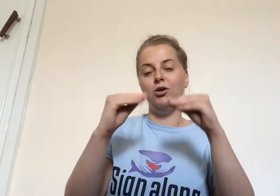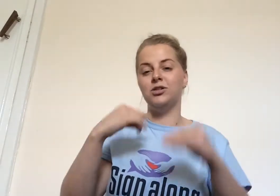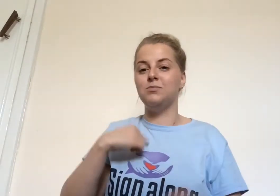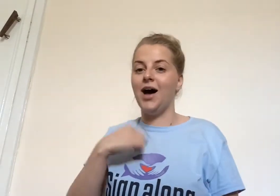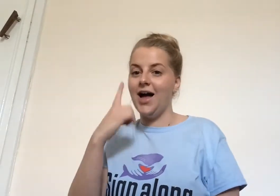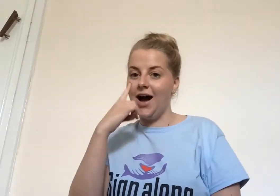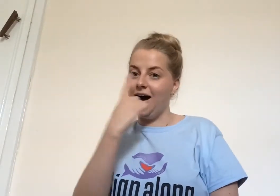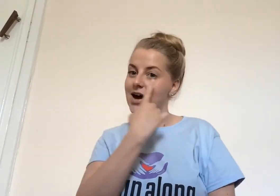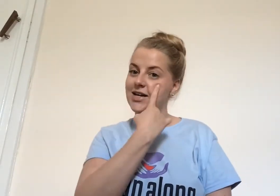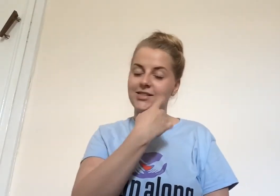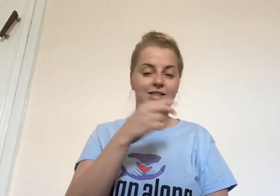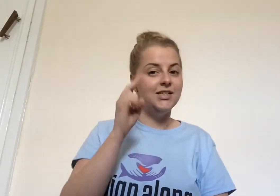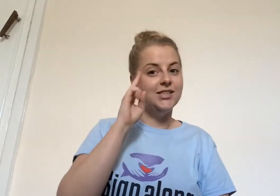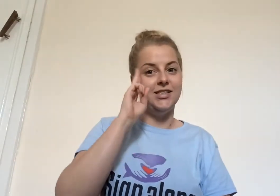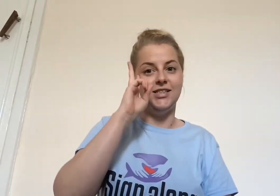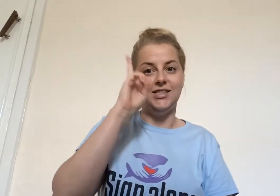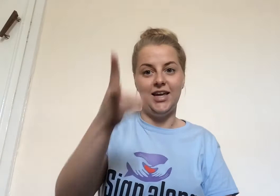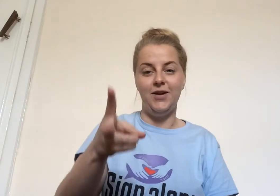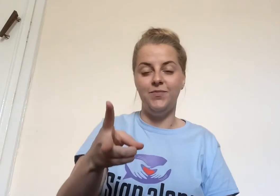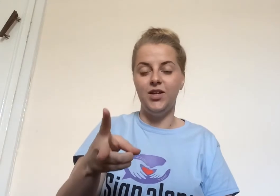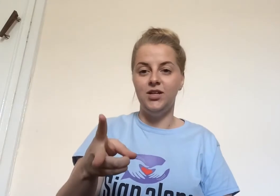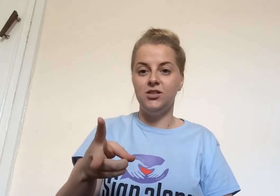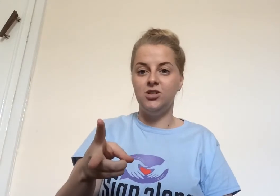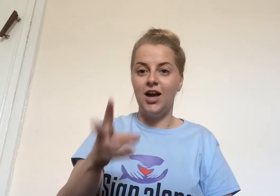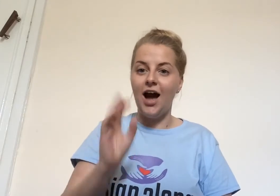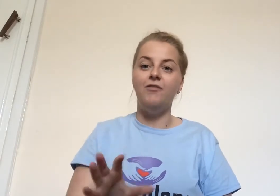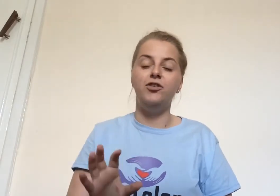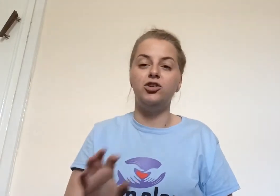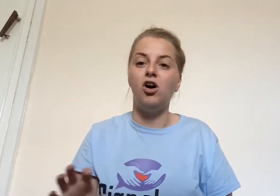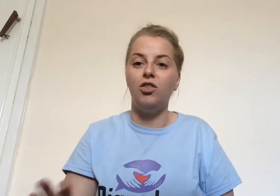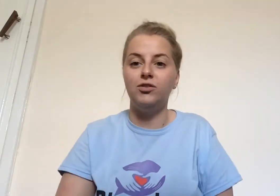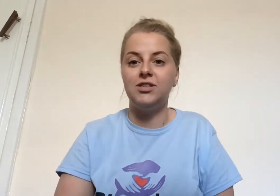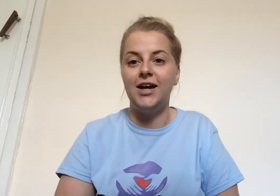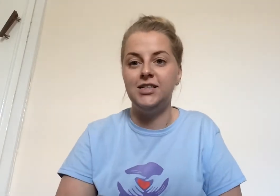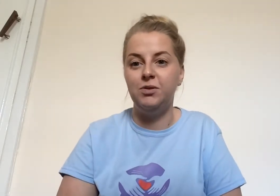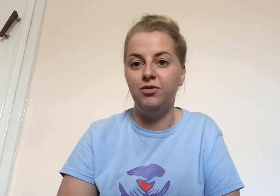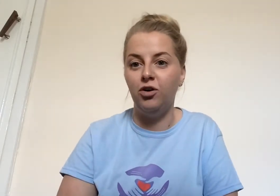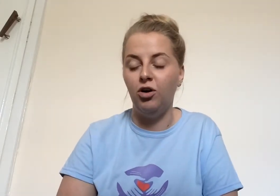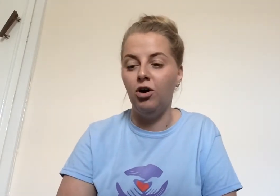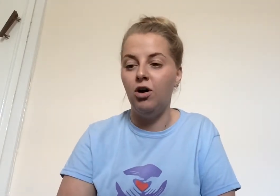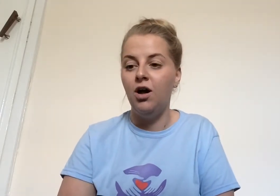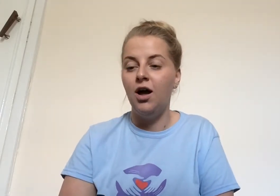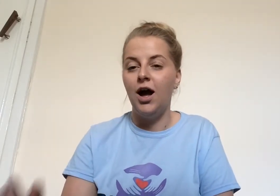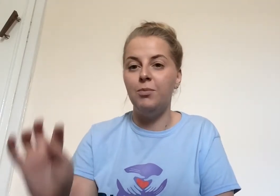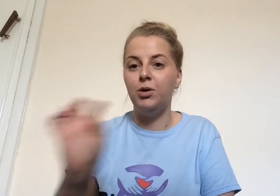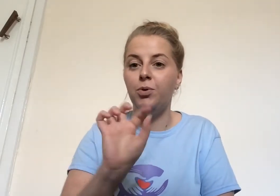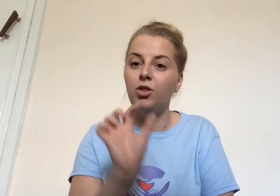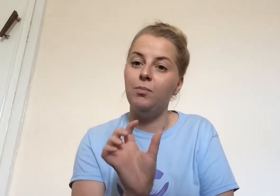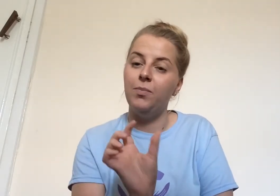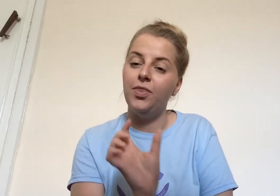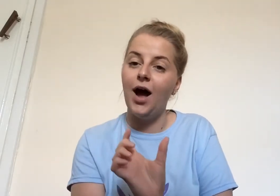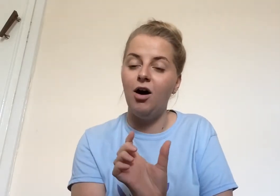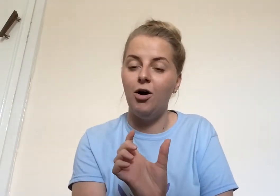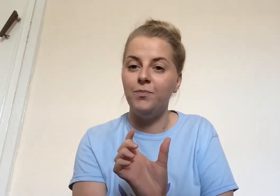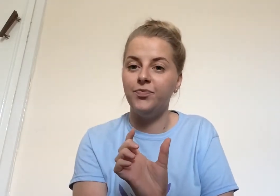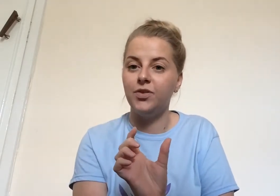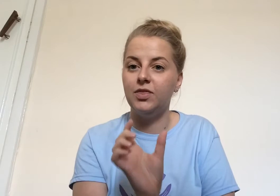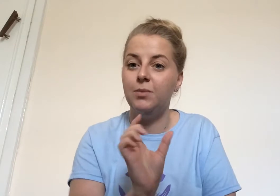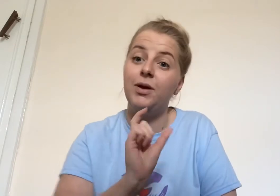my eyes to see. So, you have done all those signs before. I'm gonna put that on, the bit that